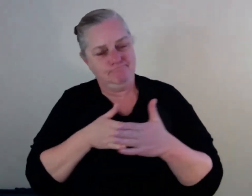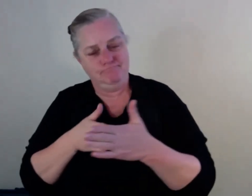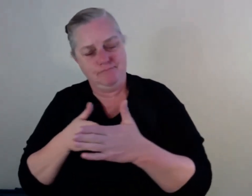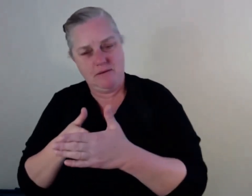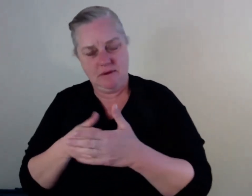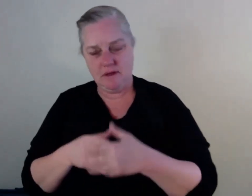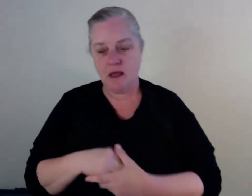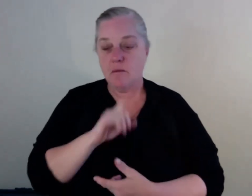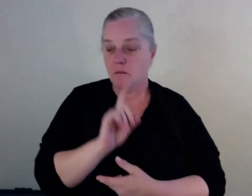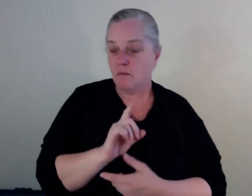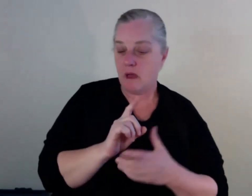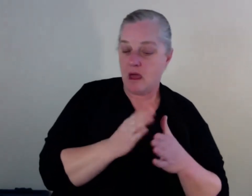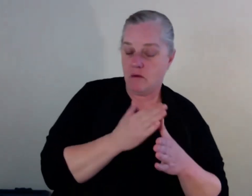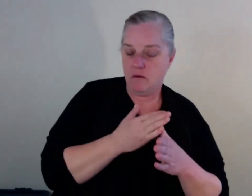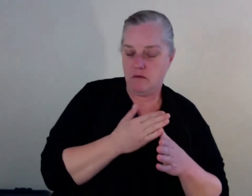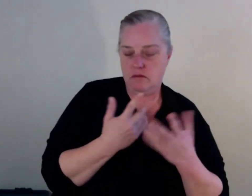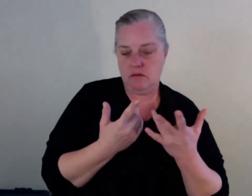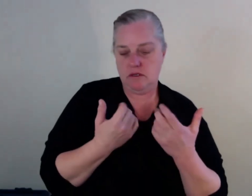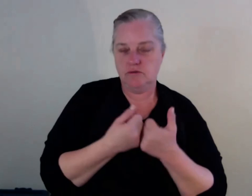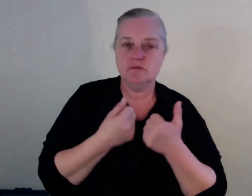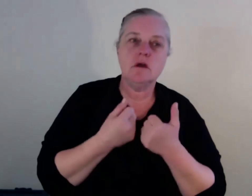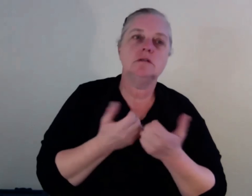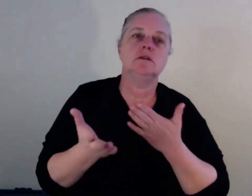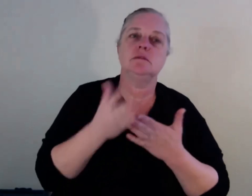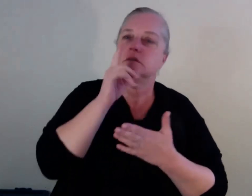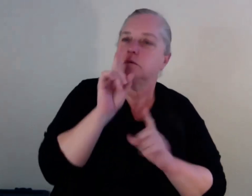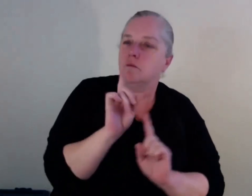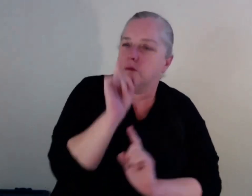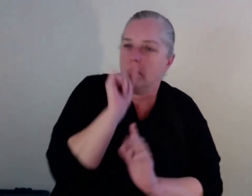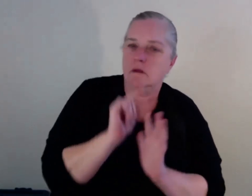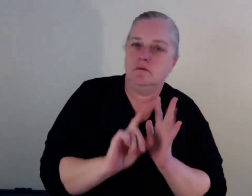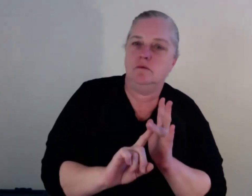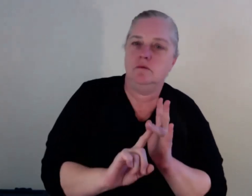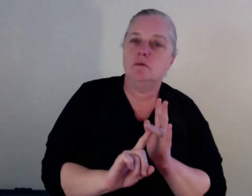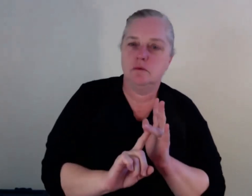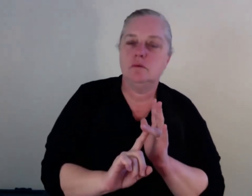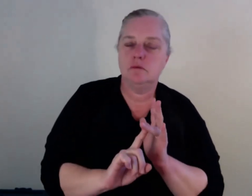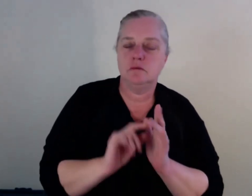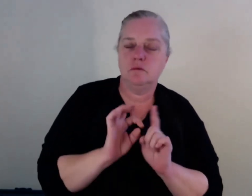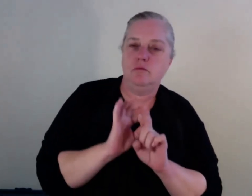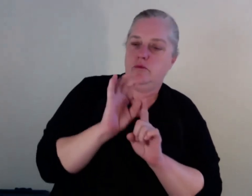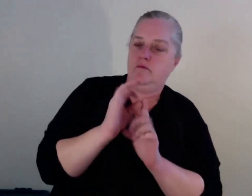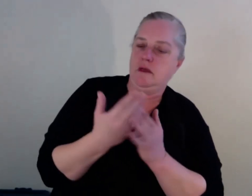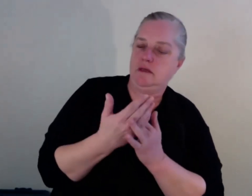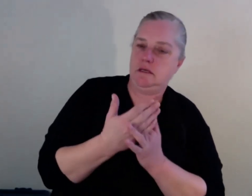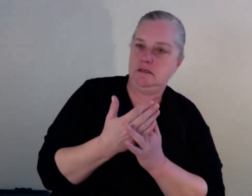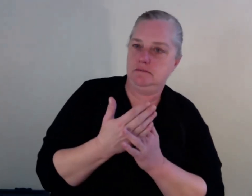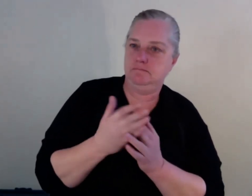improve access and equity of the diverse communities. So the next section, we've got, you know, a